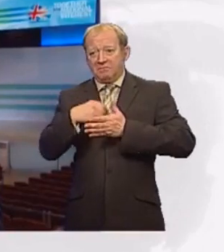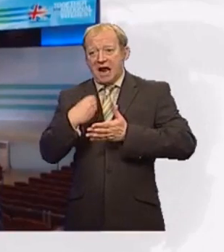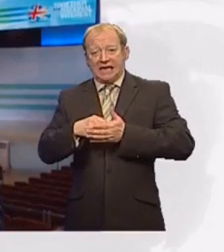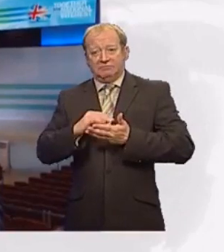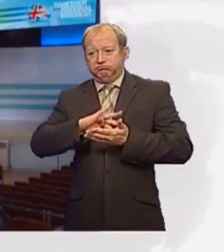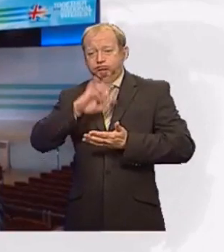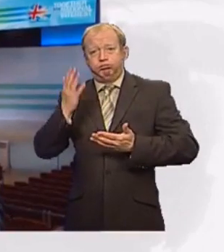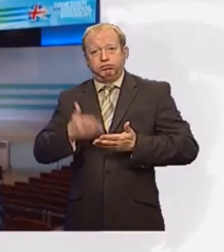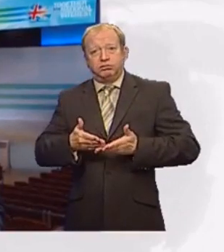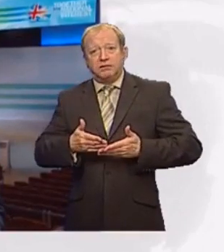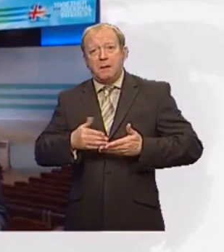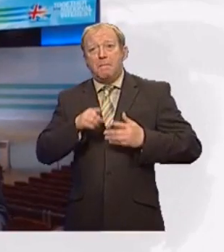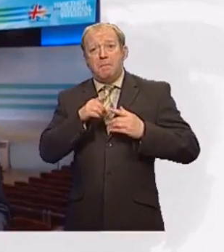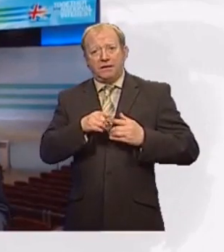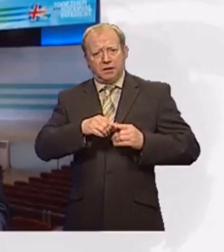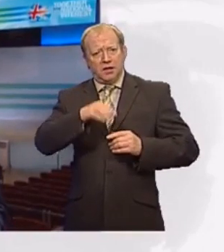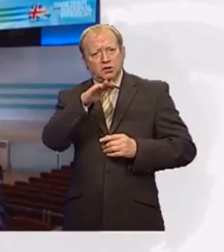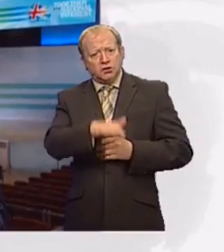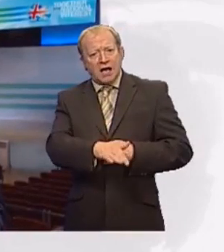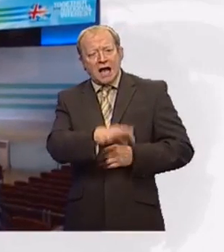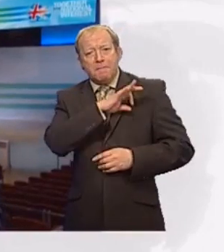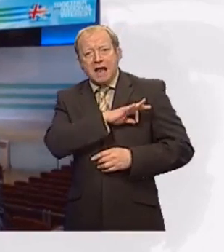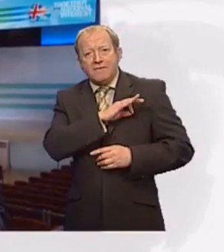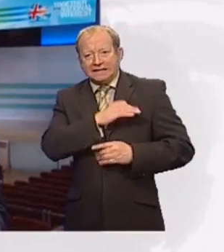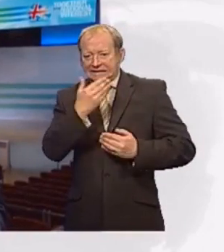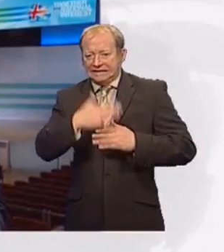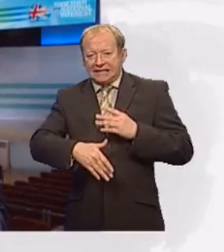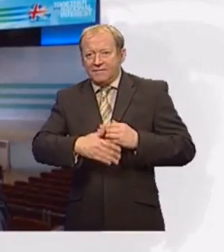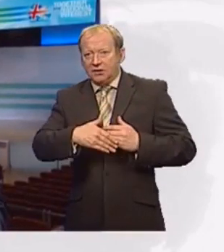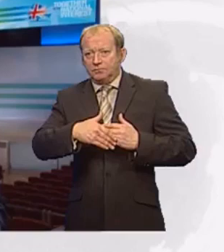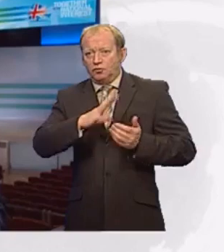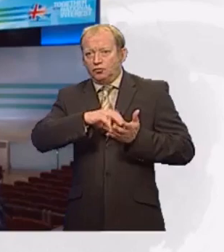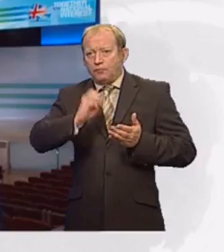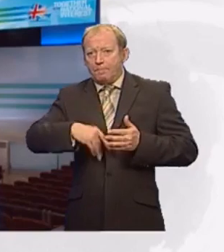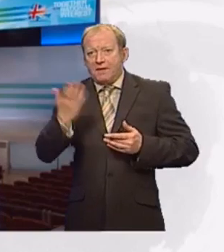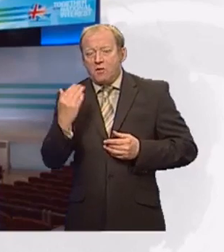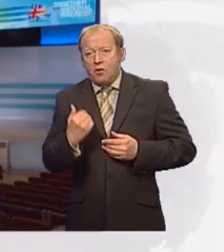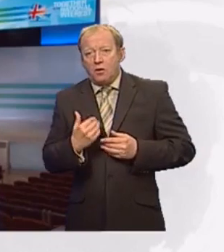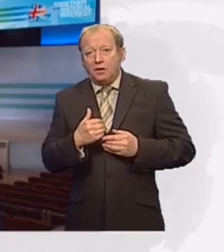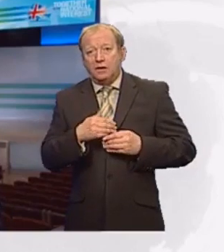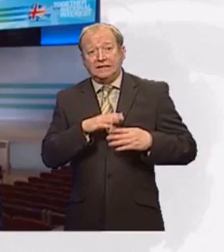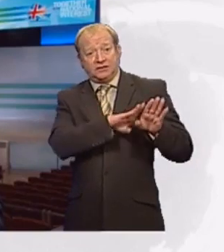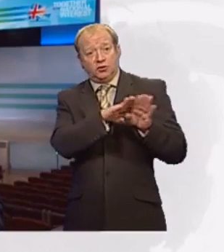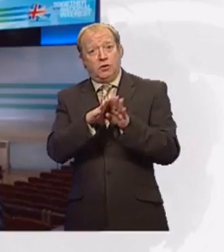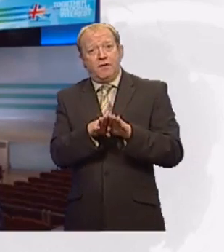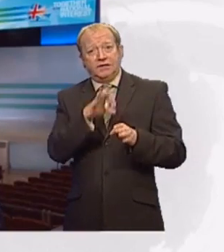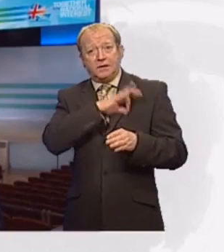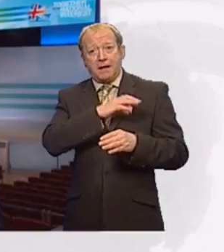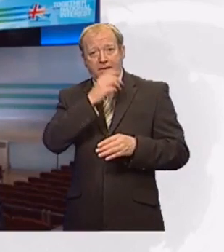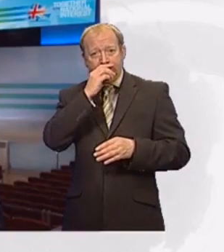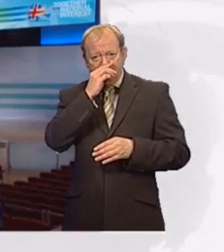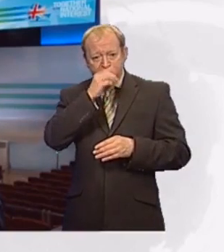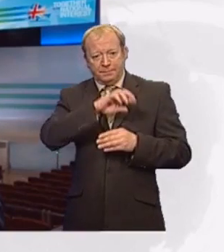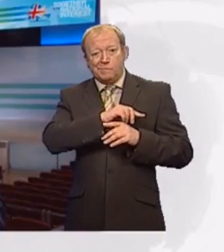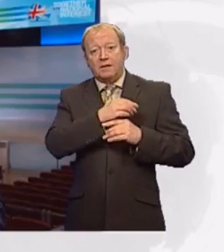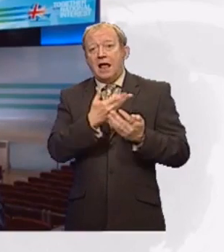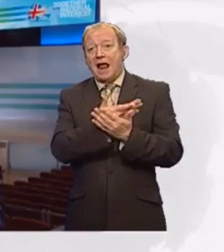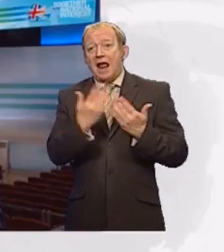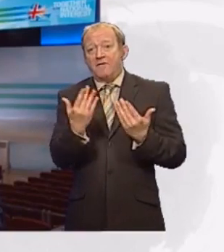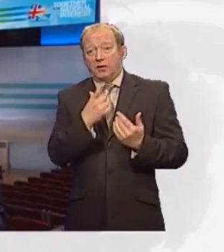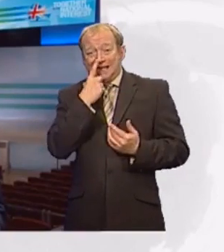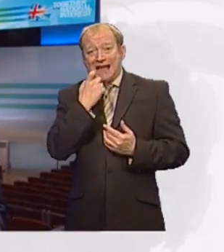child benefit has been sacrosanct until now. A universal benefit that isn't means-tested. And though the change won't happen until